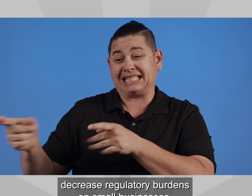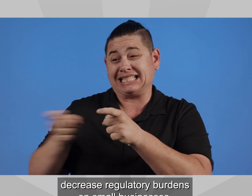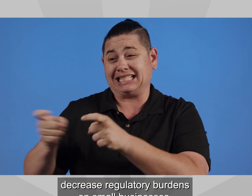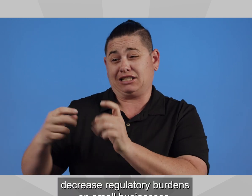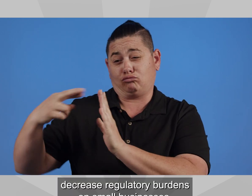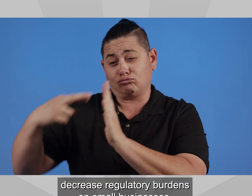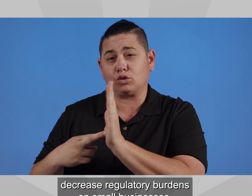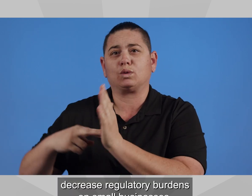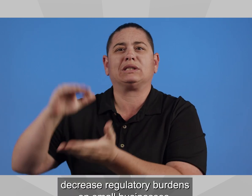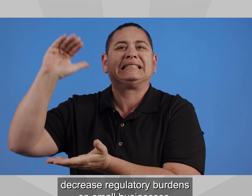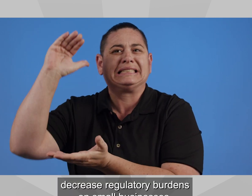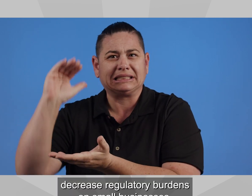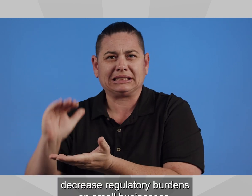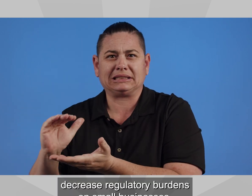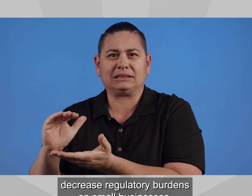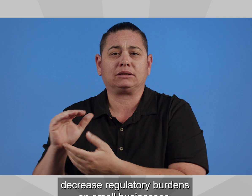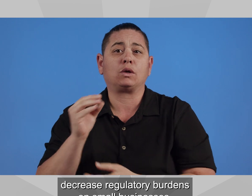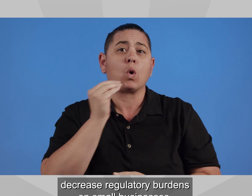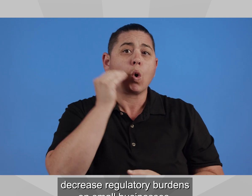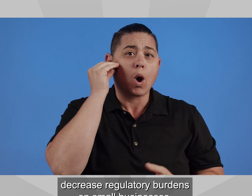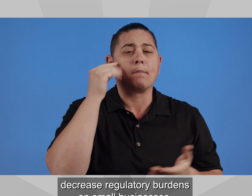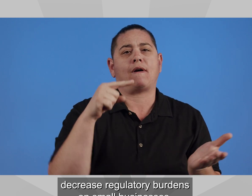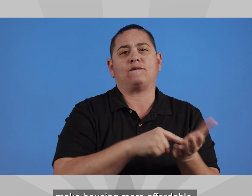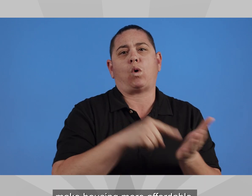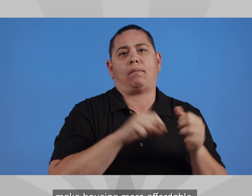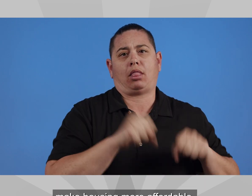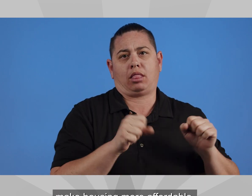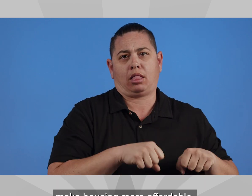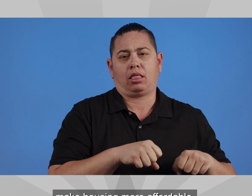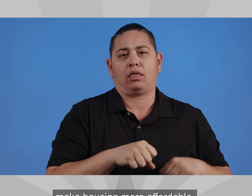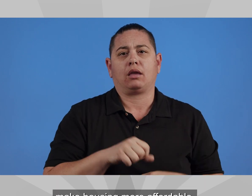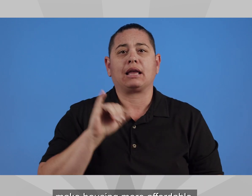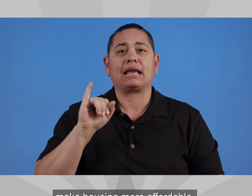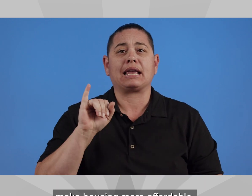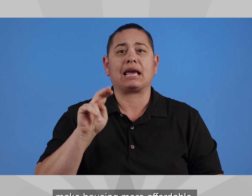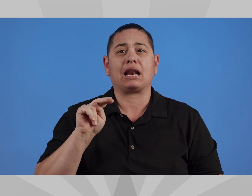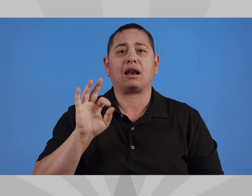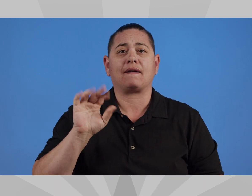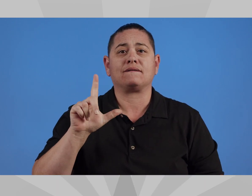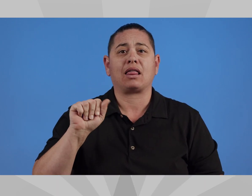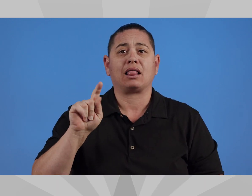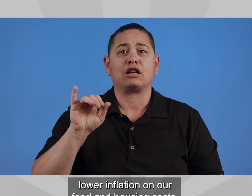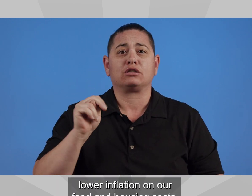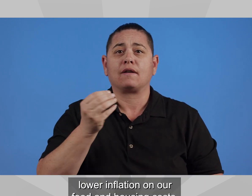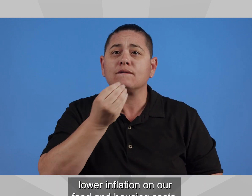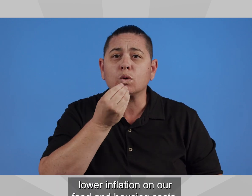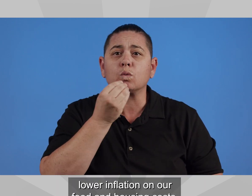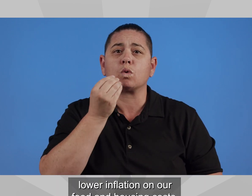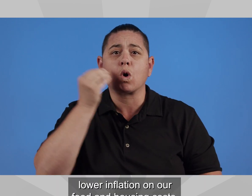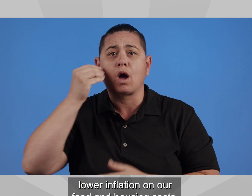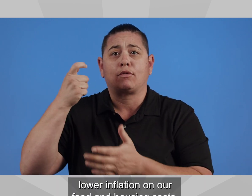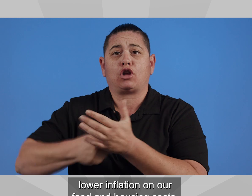Decrease regulatory burdens on small businesses. Make housing more affordable. Lower